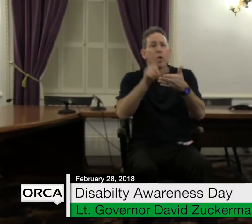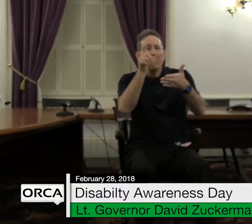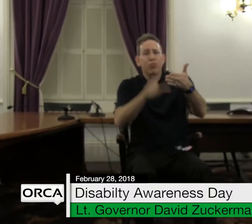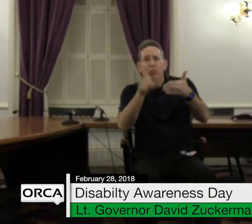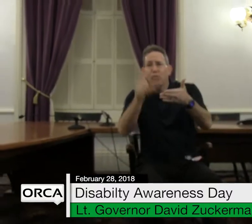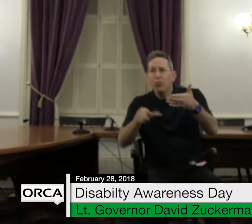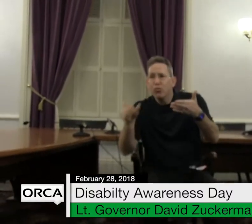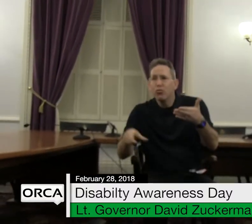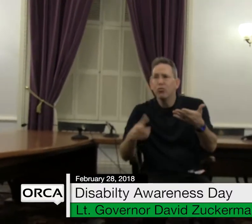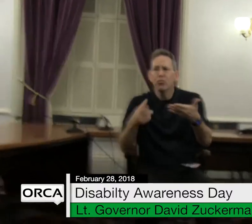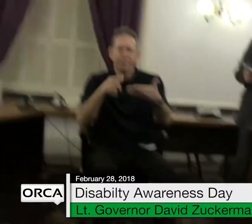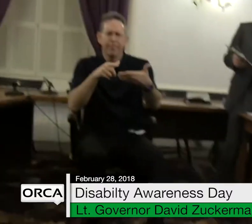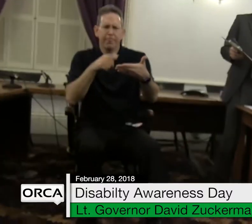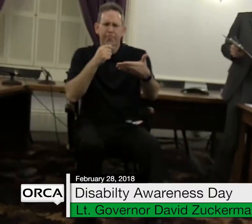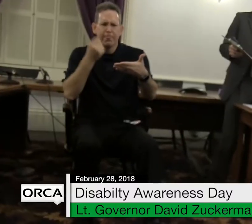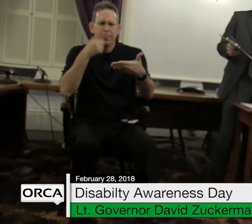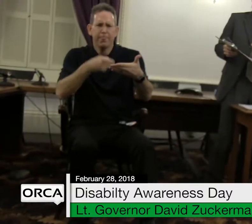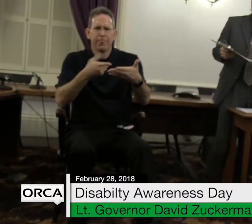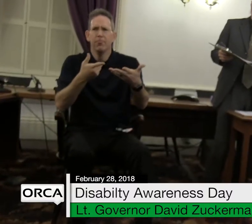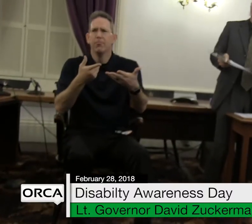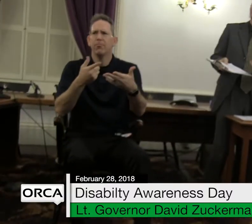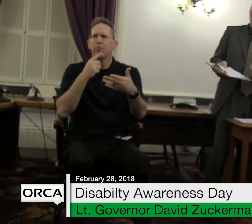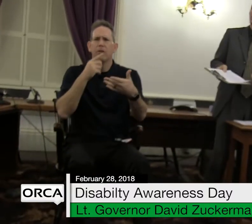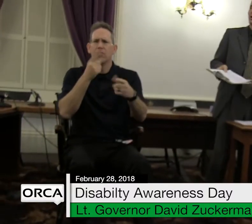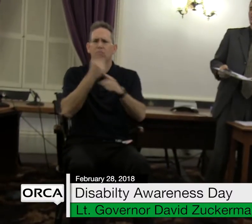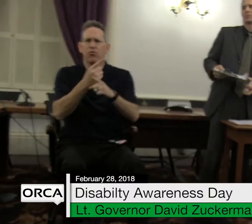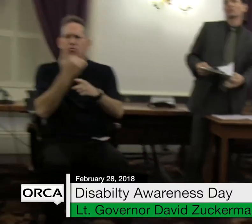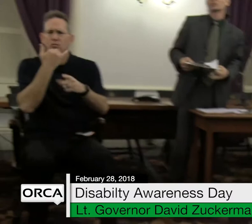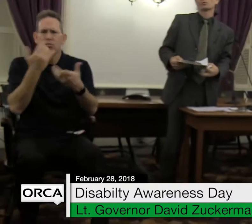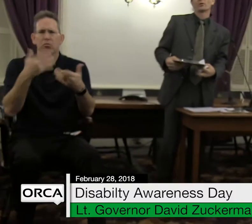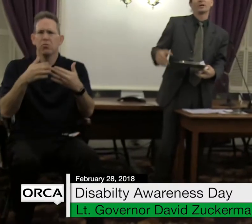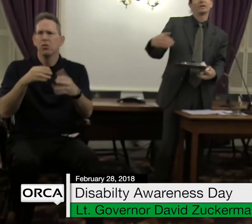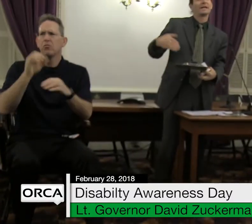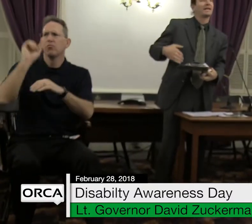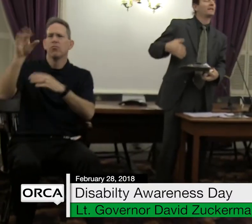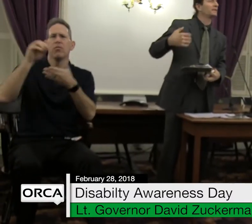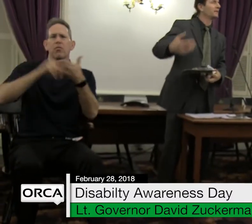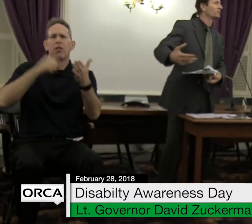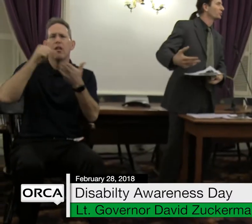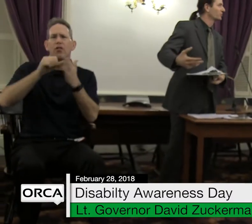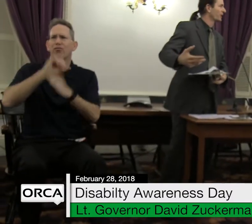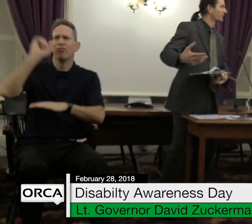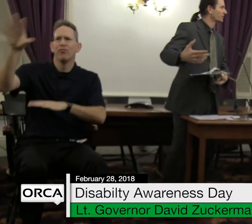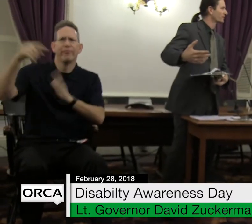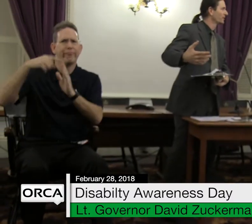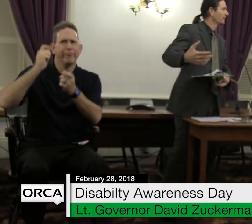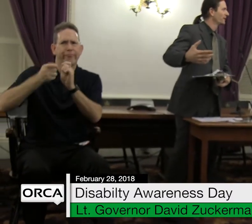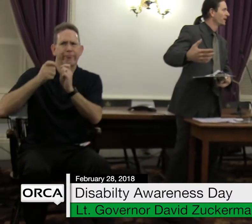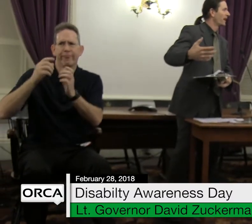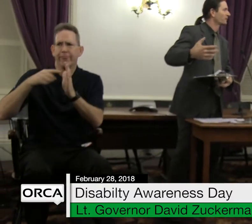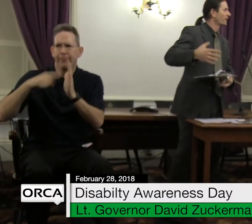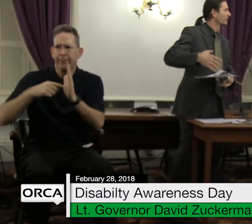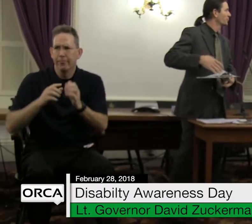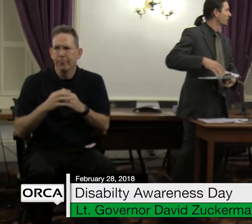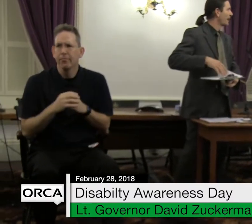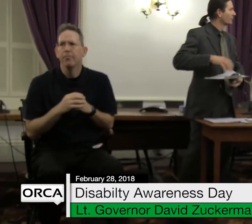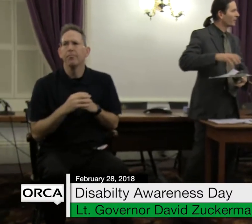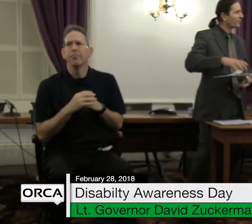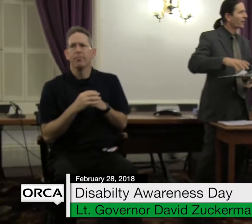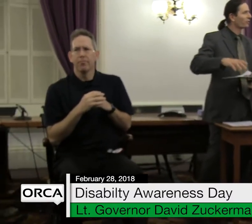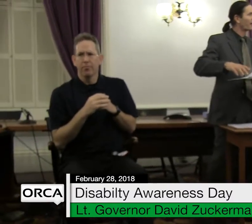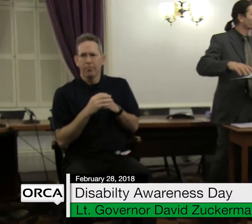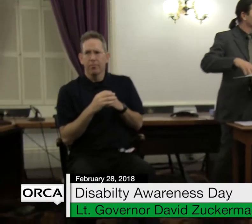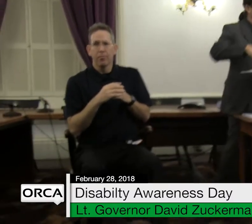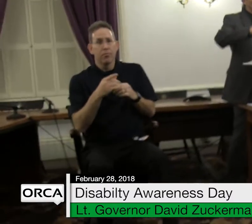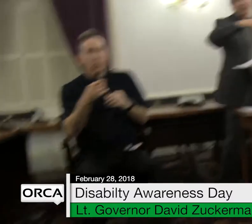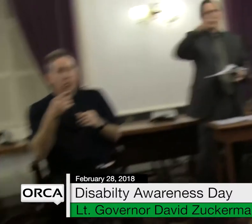or sound bites. And I would also welcome your story in these newsletters. I try to put out